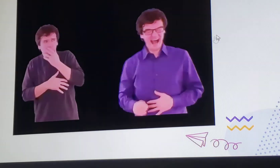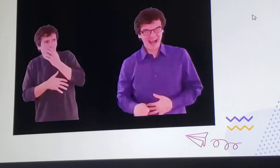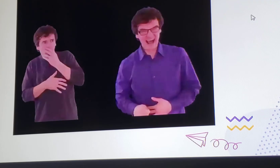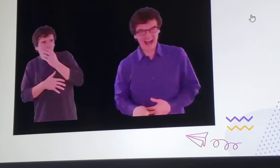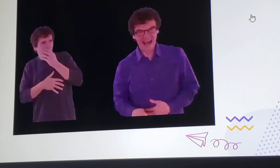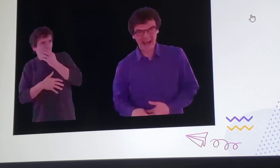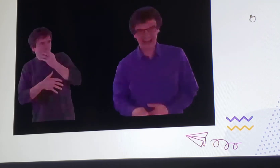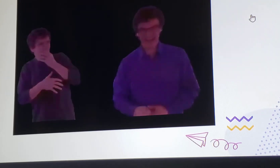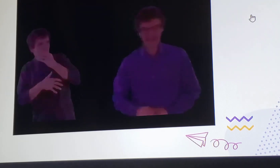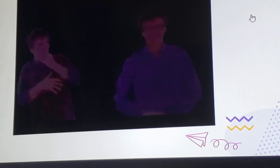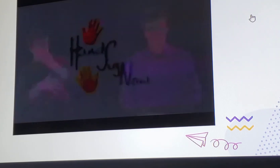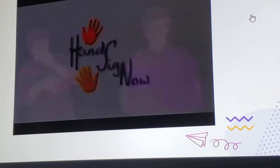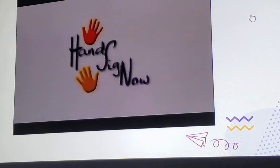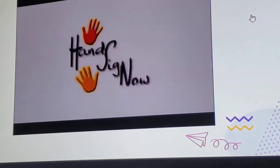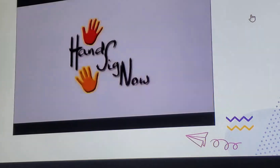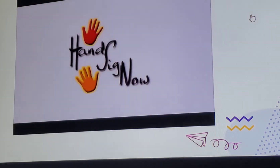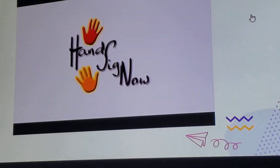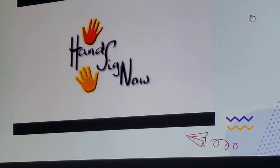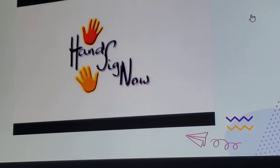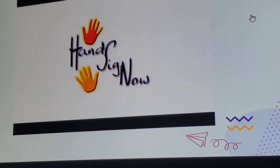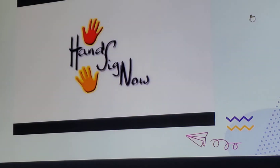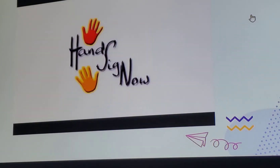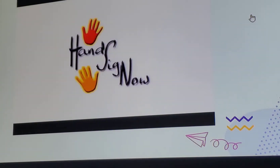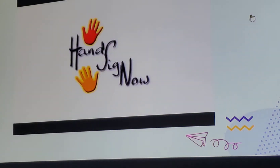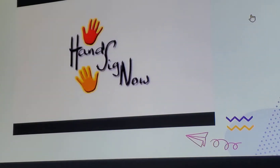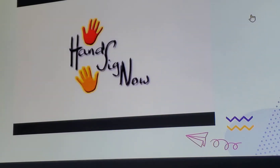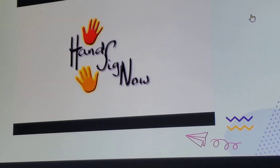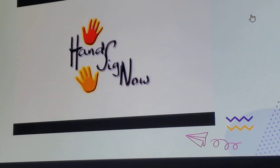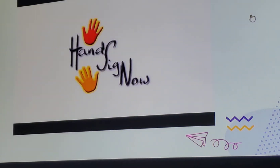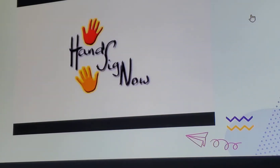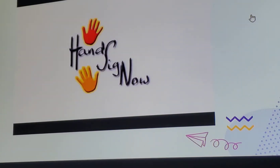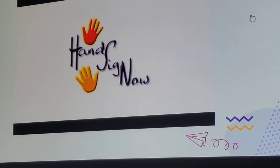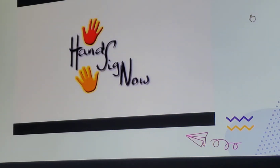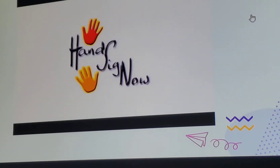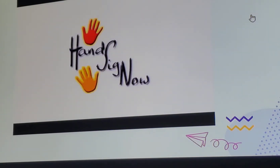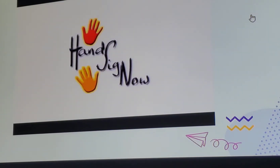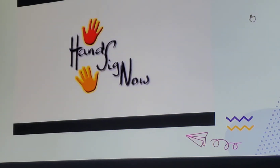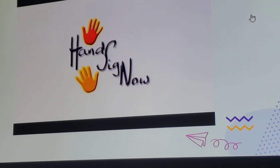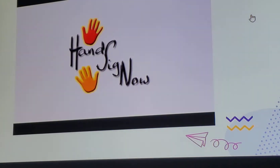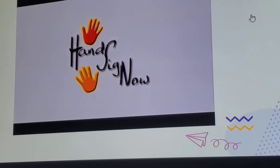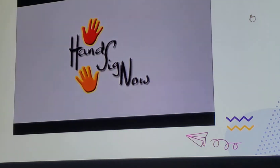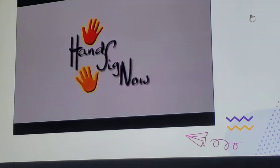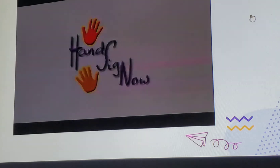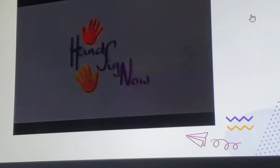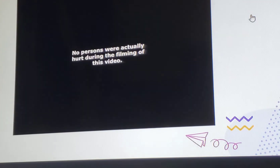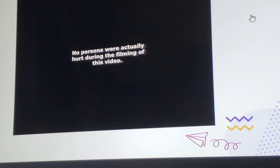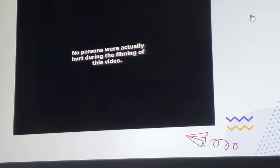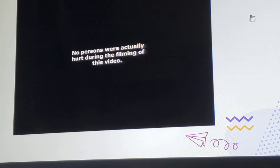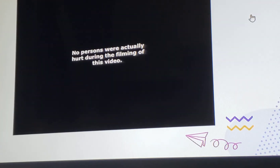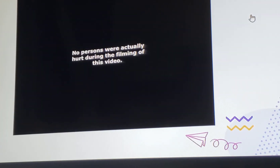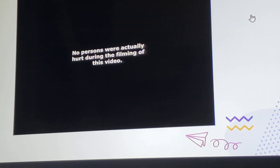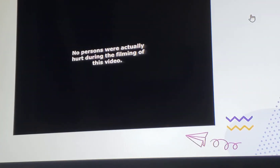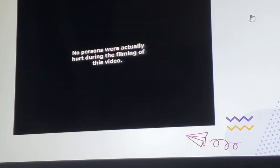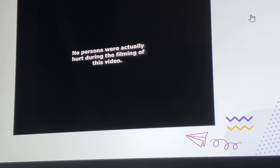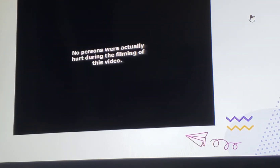Perfect. So let's just demonstrate how in ASL, it could be different. They use different facial expressions and body language.